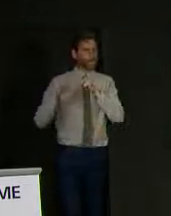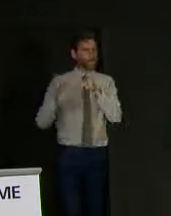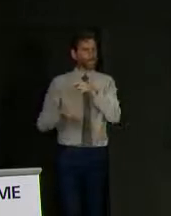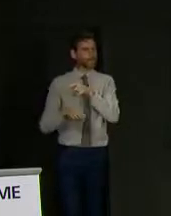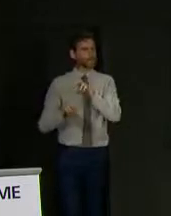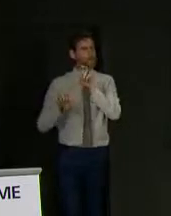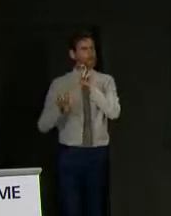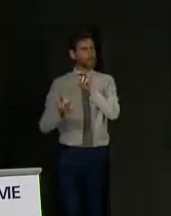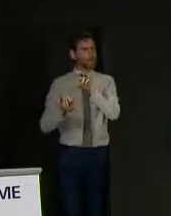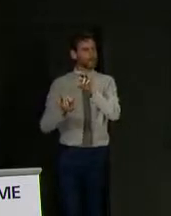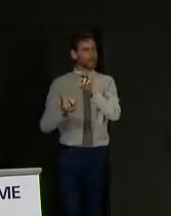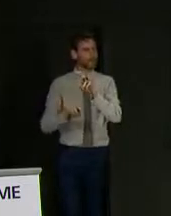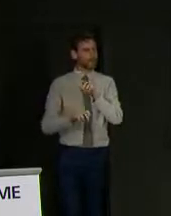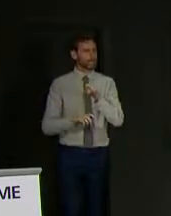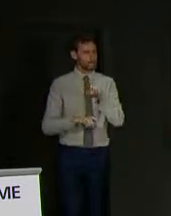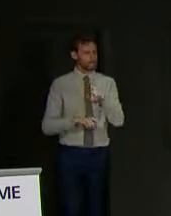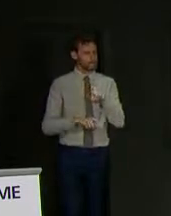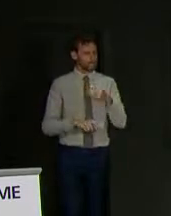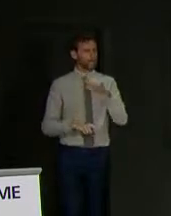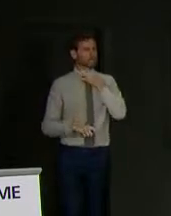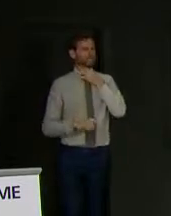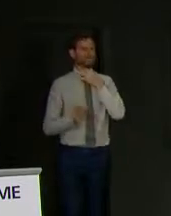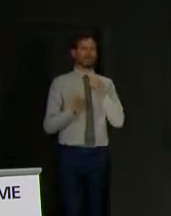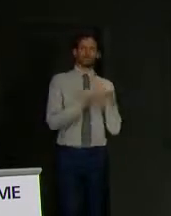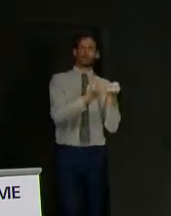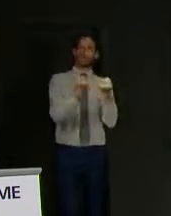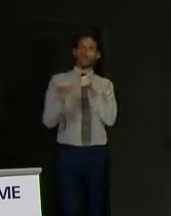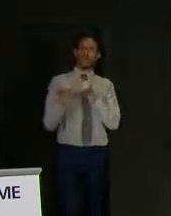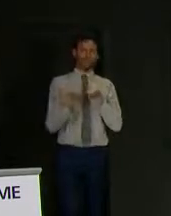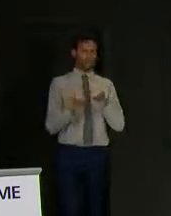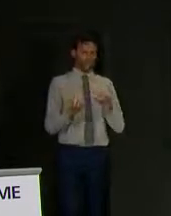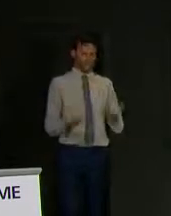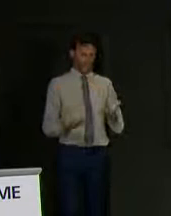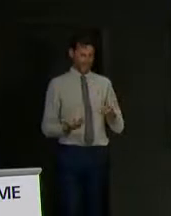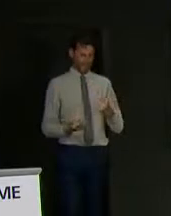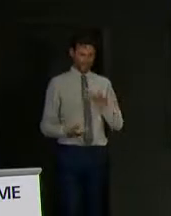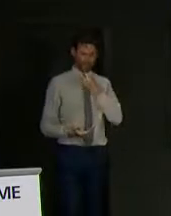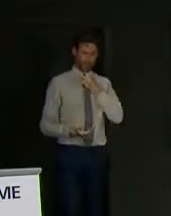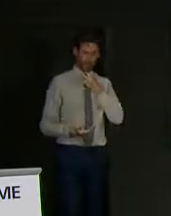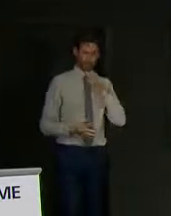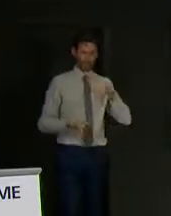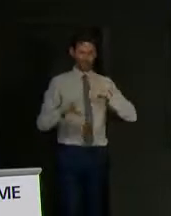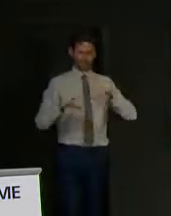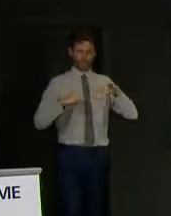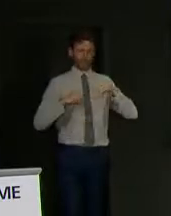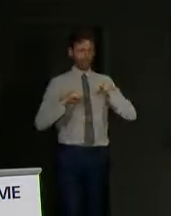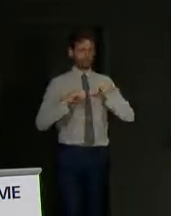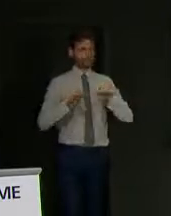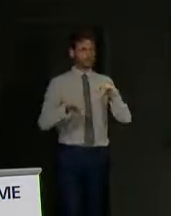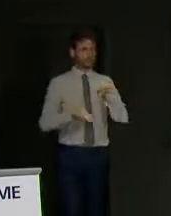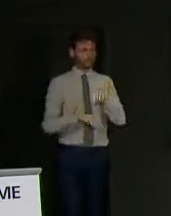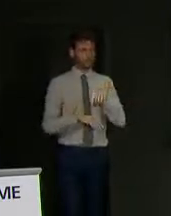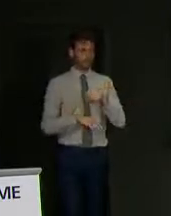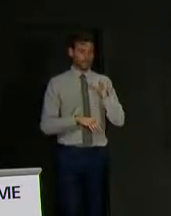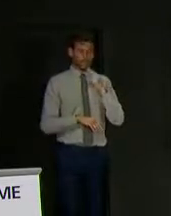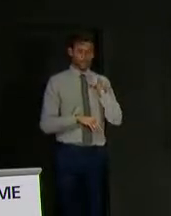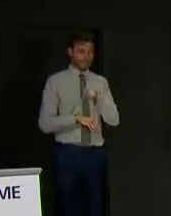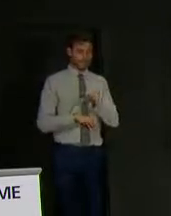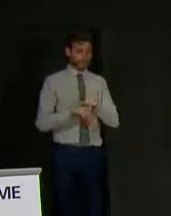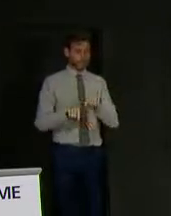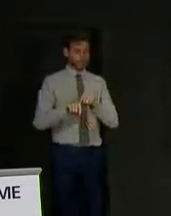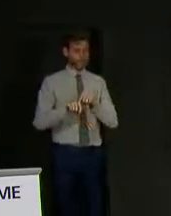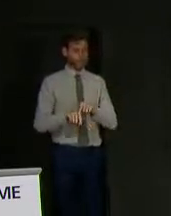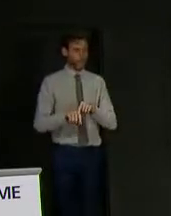advised him of the dangers of driving during a pandemic. They have concluded that he did breach lockdown rules.